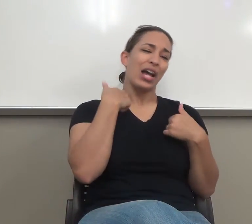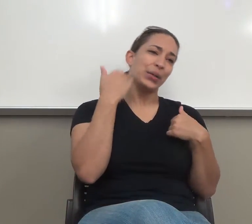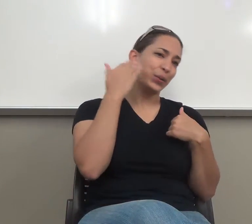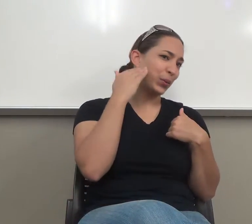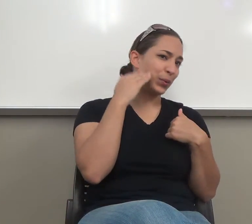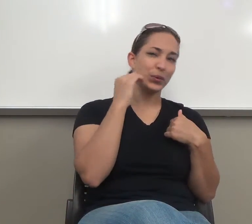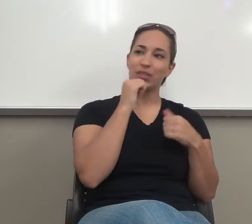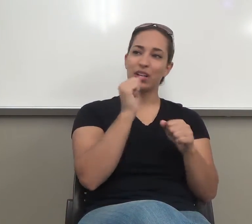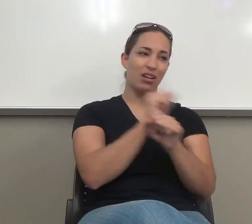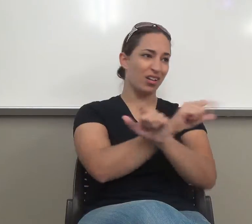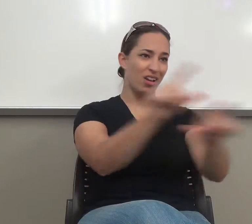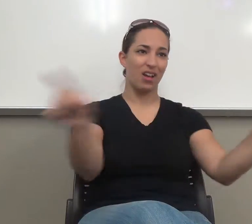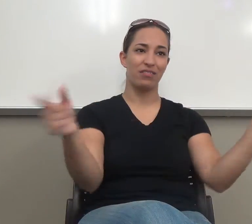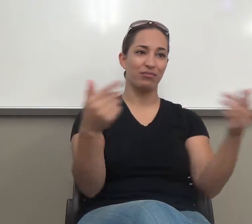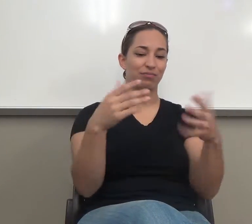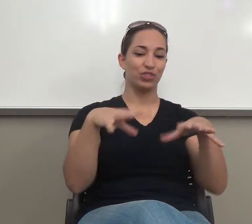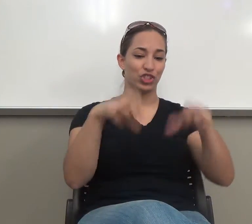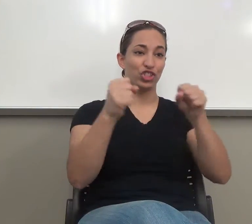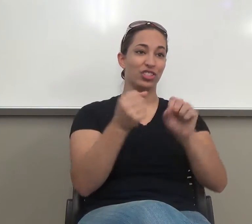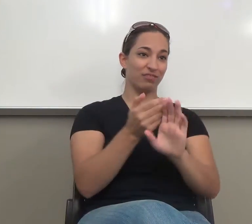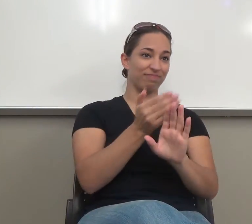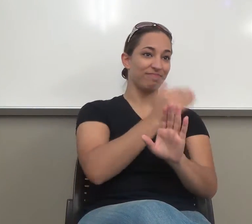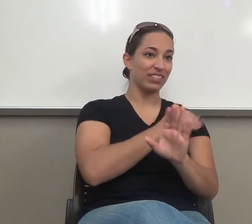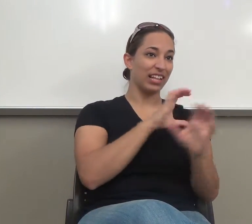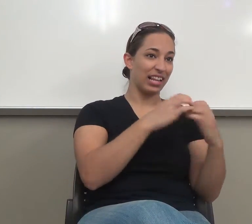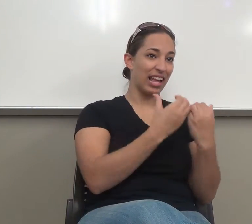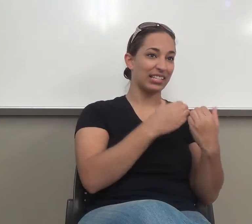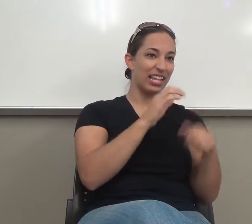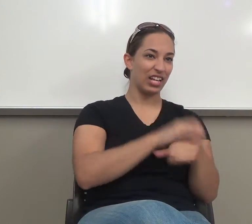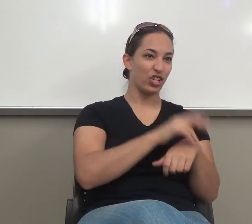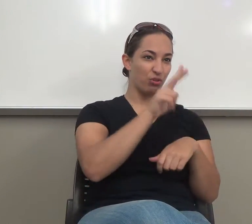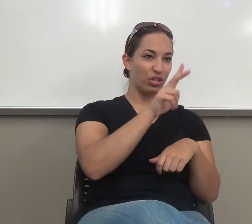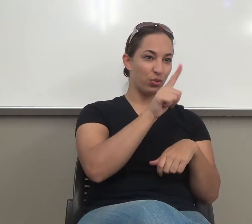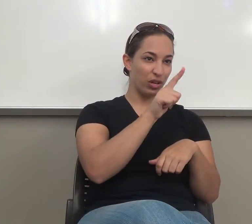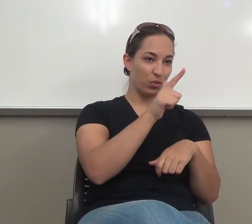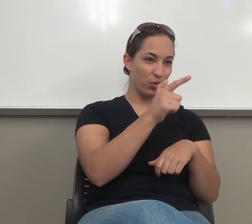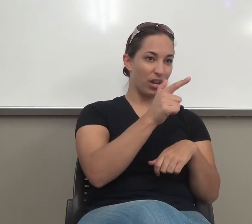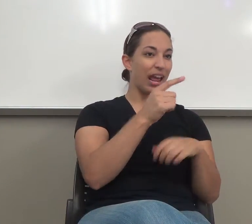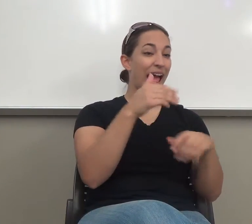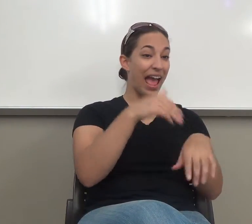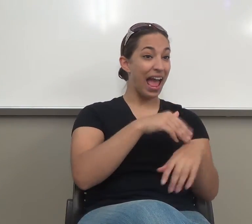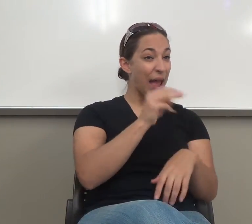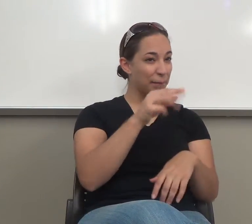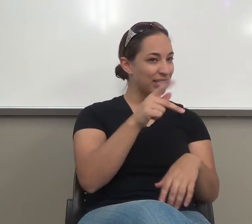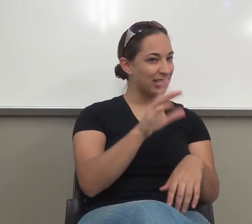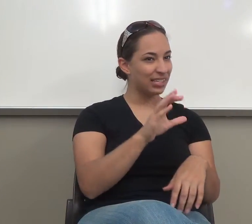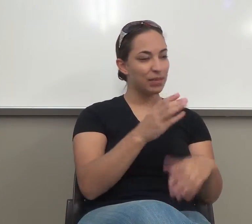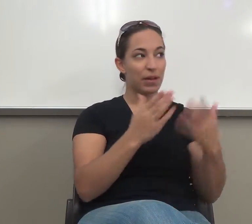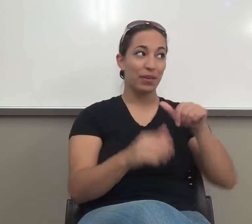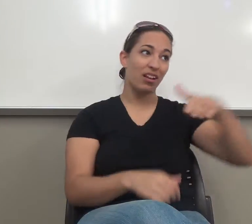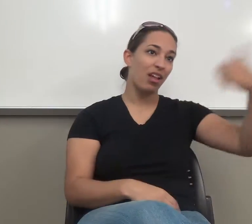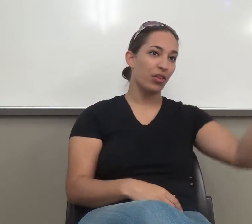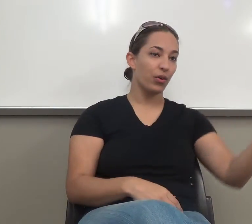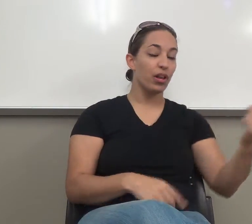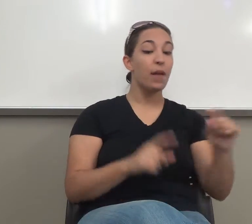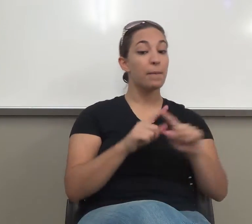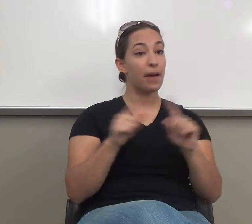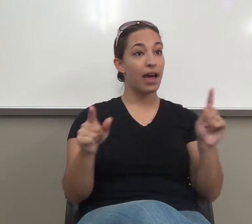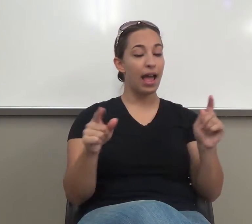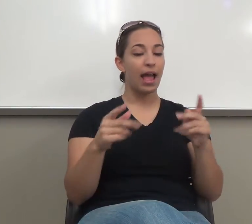English 321 at MPC, on the placement test, you, in whatever way, showed that